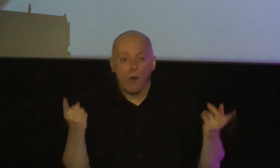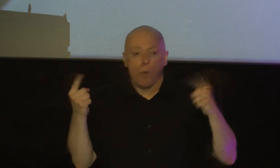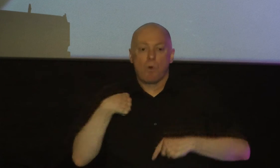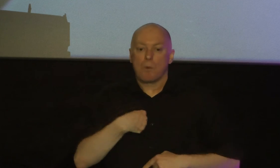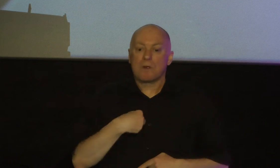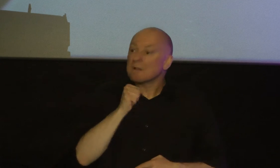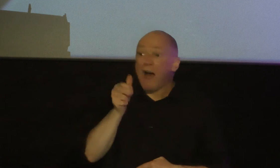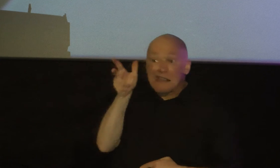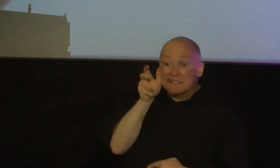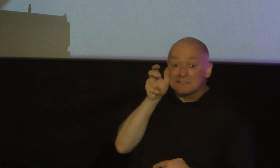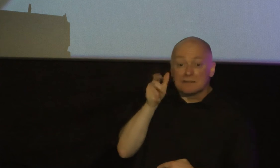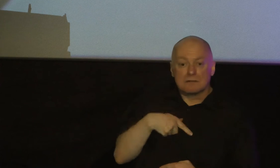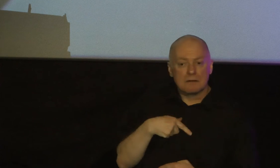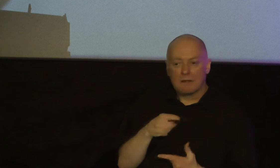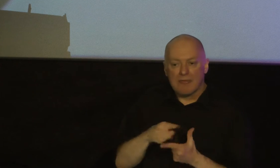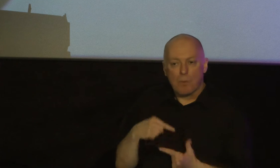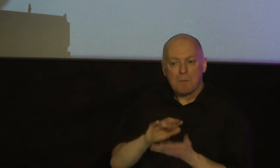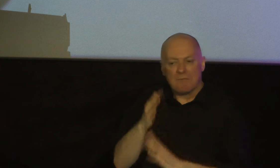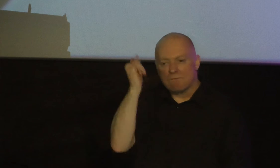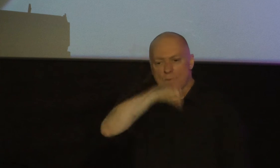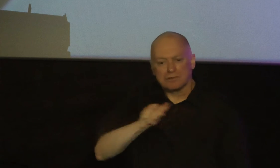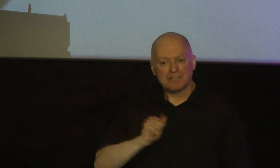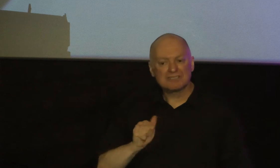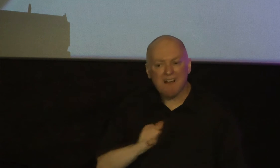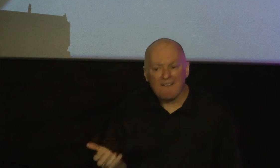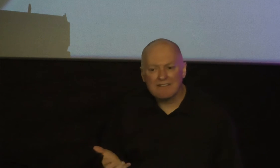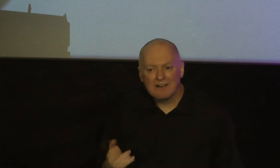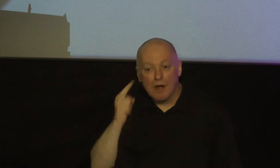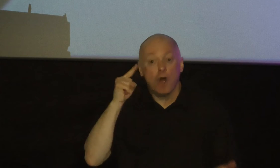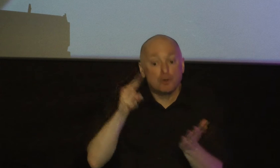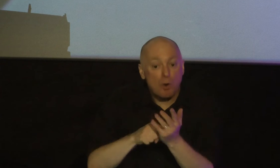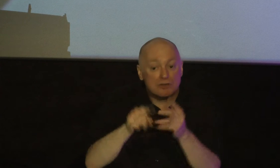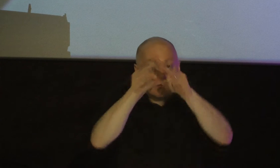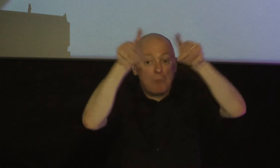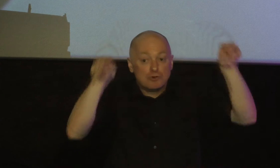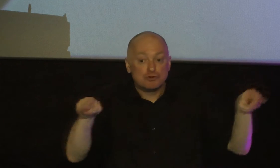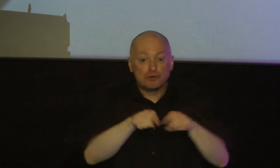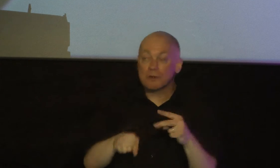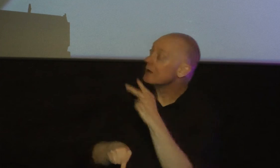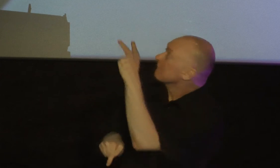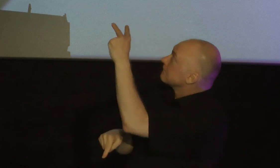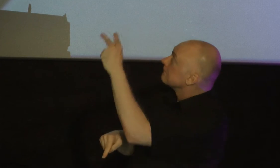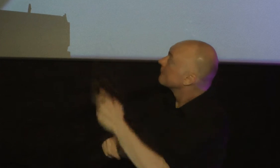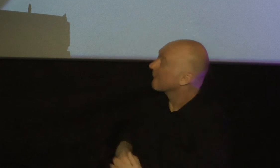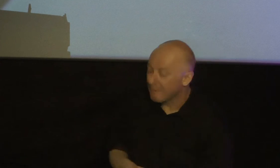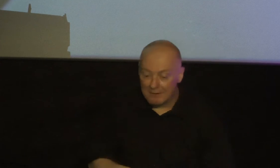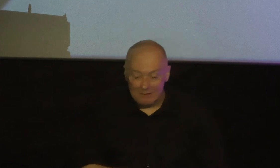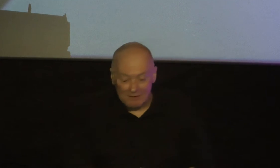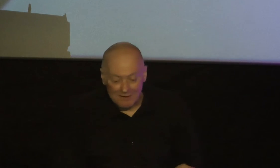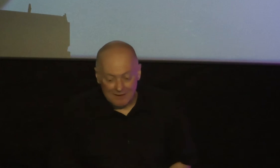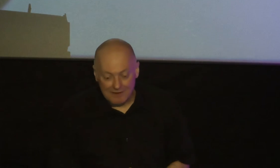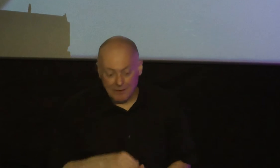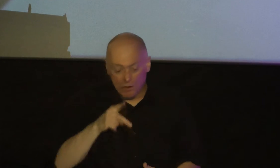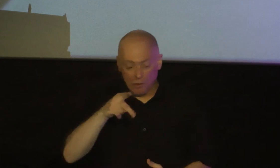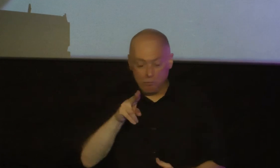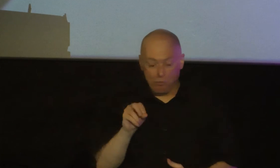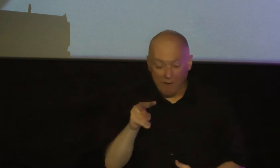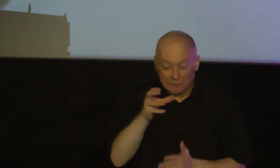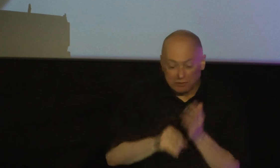it's foolishness notice on the screen for you proverbs 18 verse 13 says this if